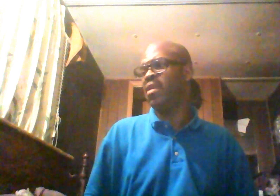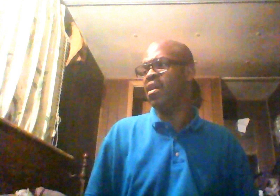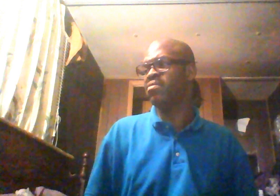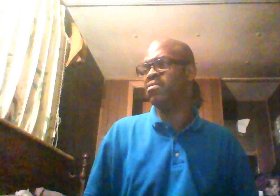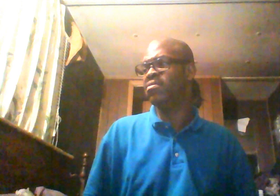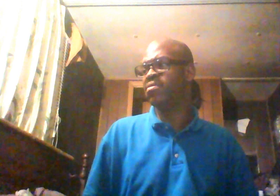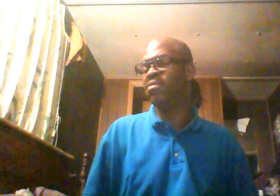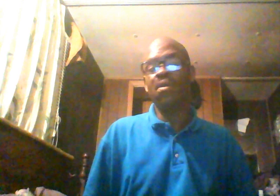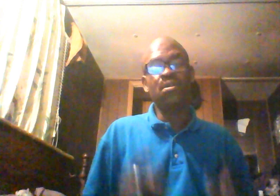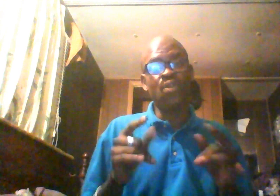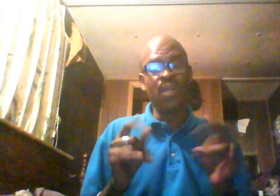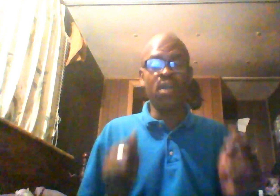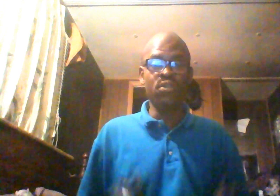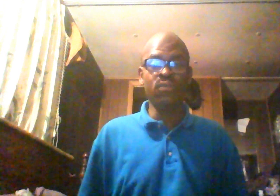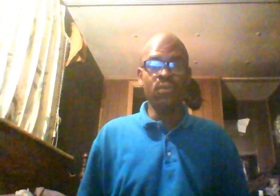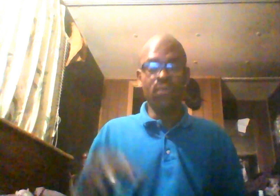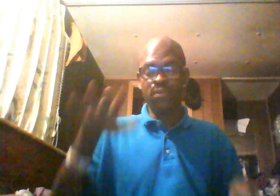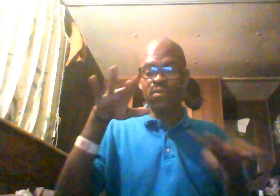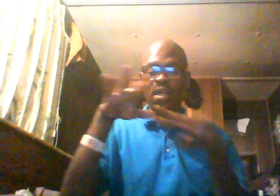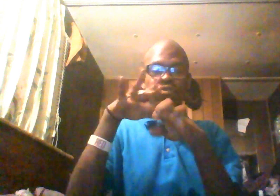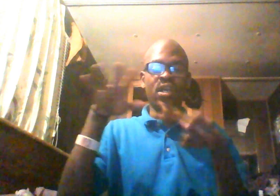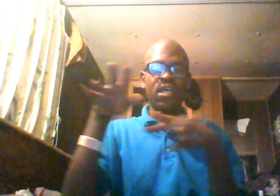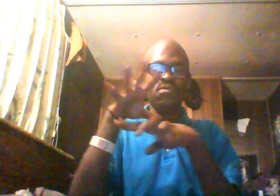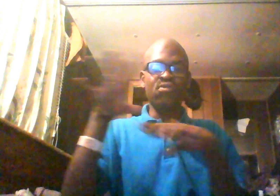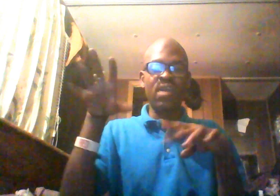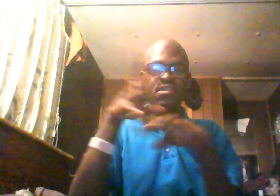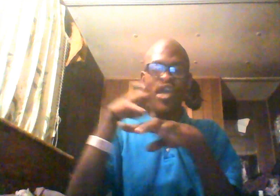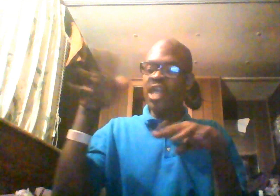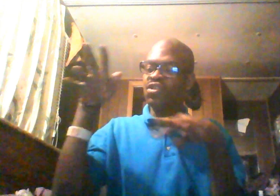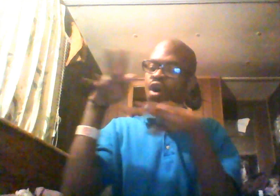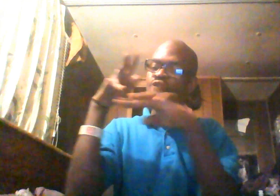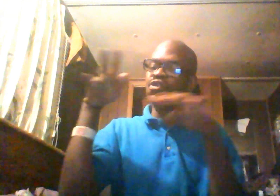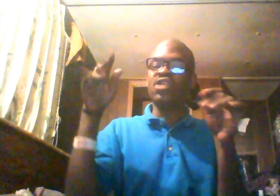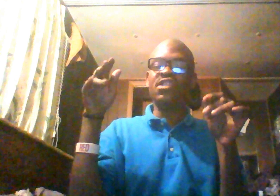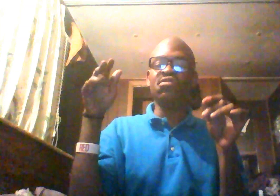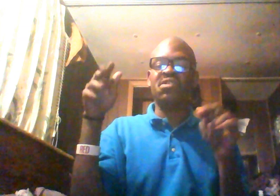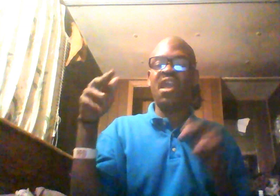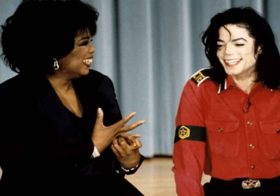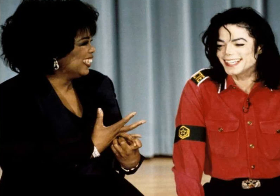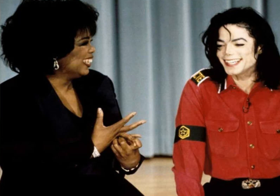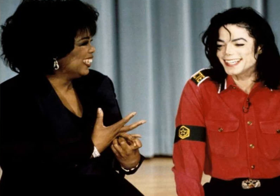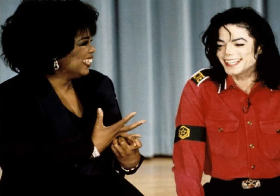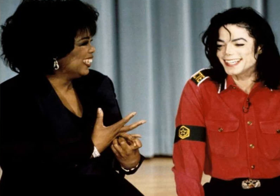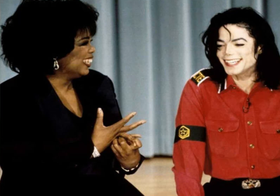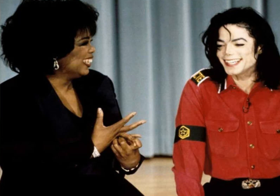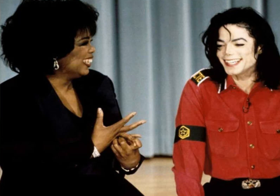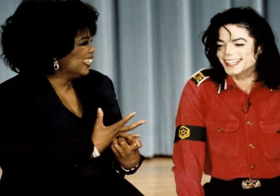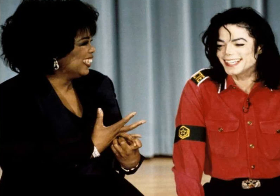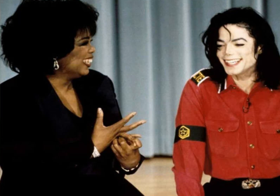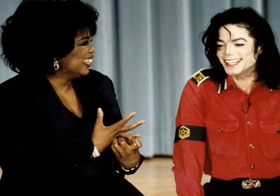else. So what they're going to do? They're to start cutting them strings. And so all those things you stand for are sexual assault. They use